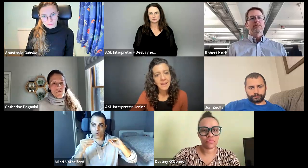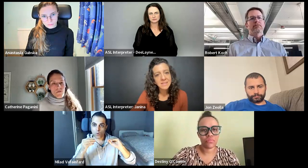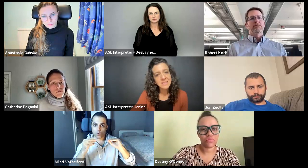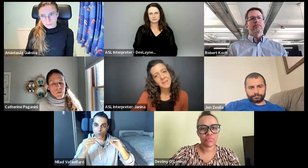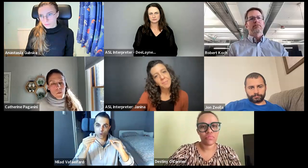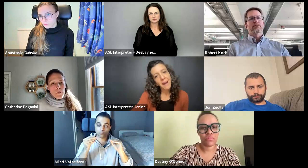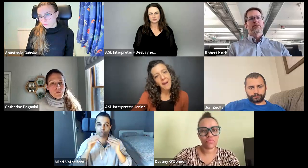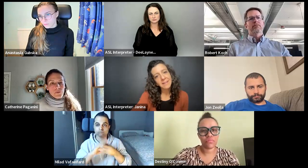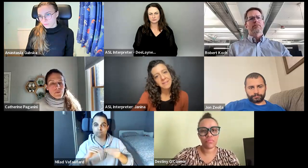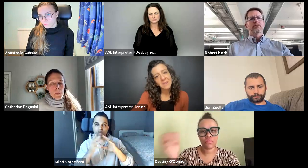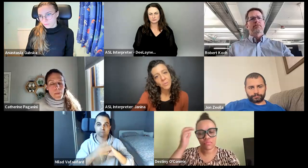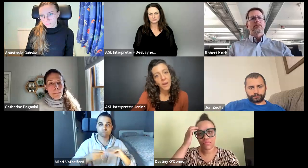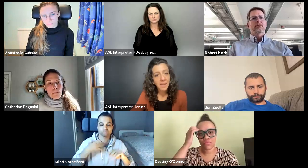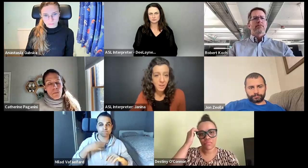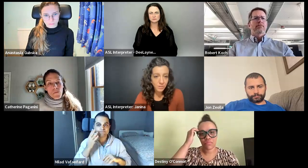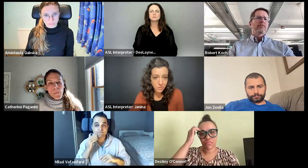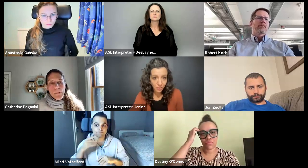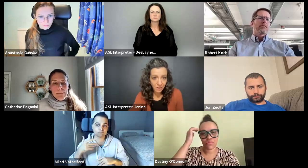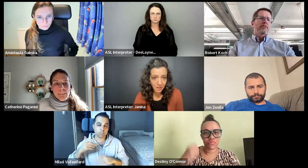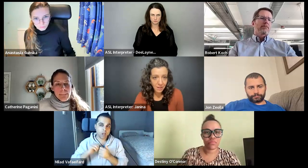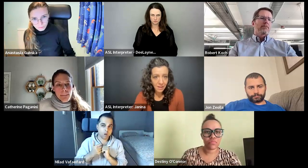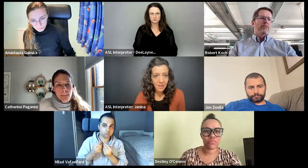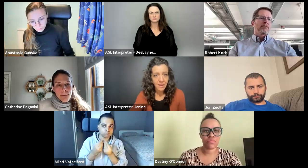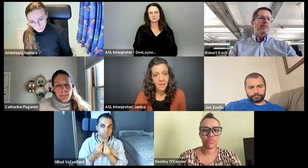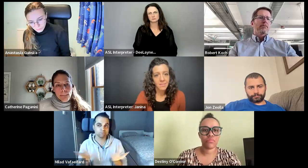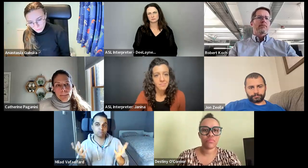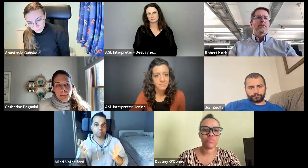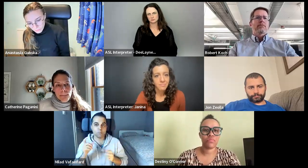might impact the way I tell the story